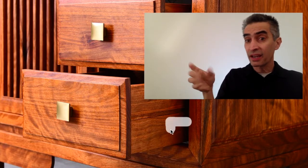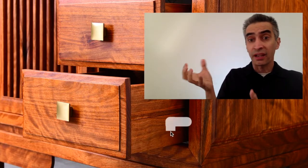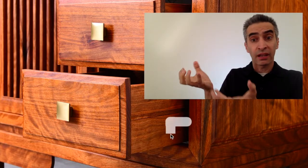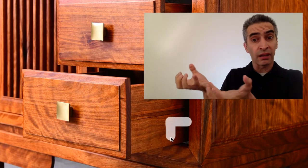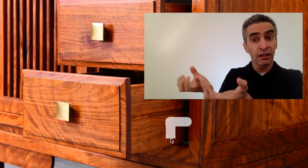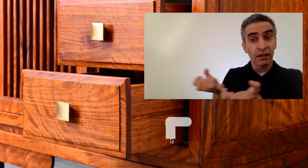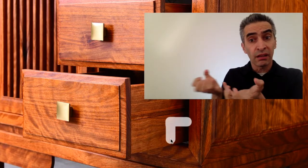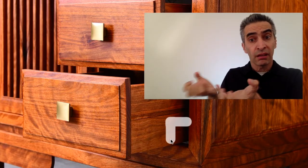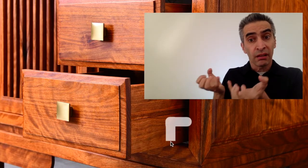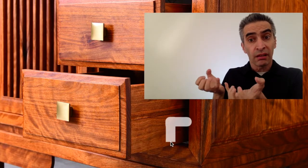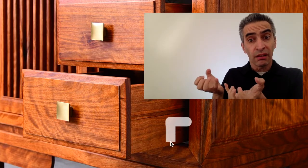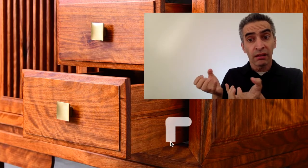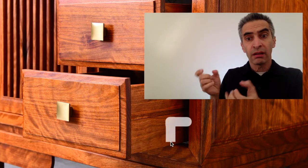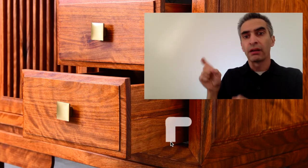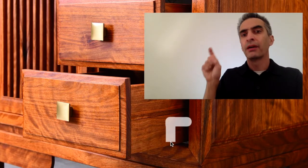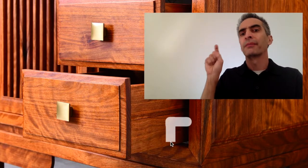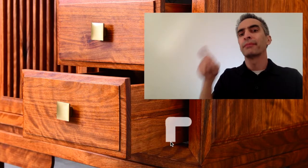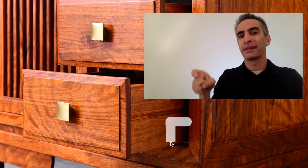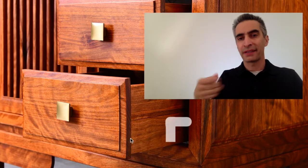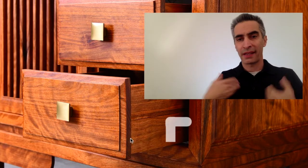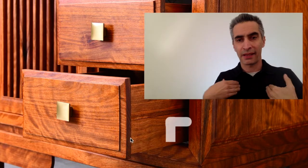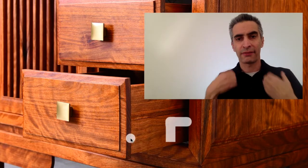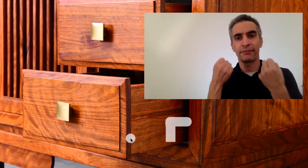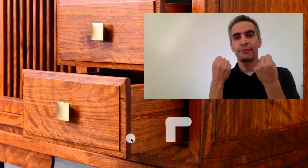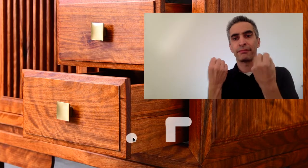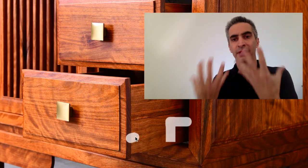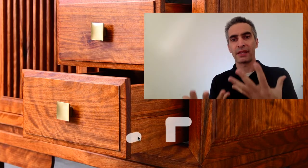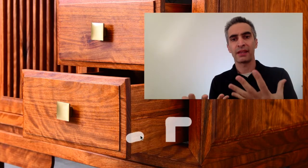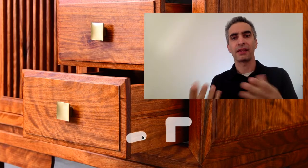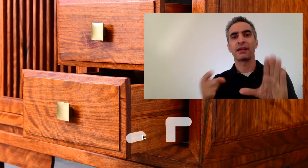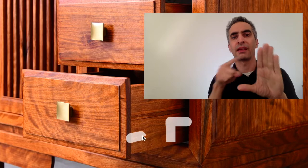This dresser must have many right angles.